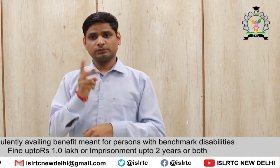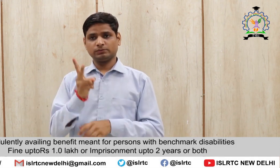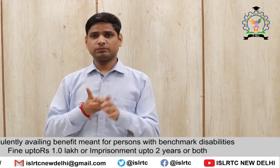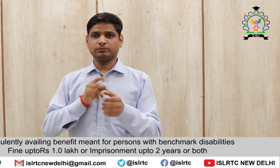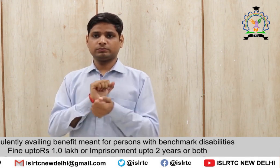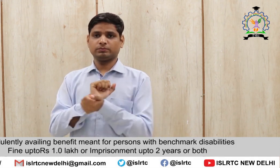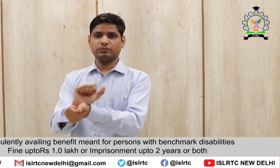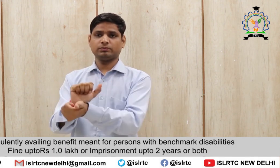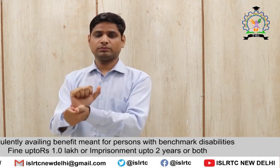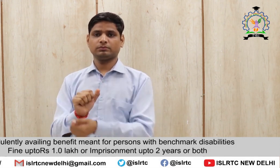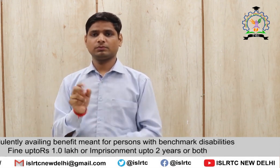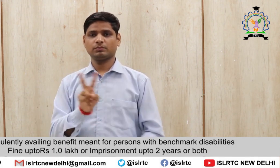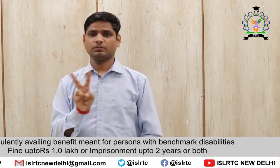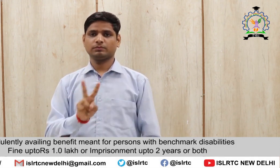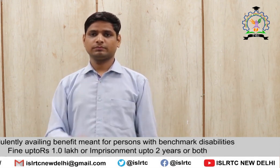,000 or imprisonment, up to 2 years or both